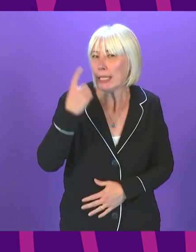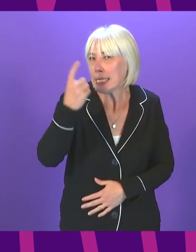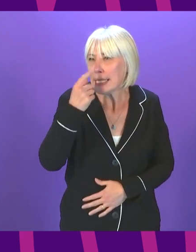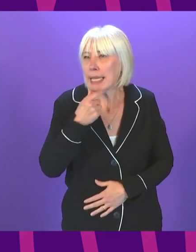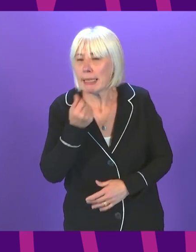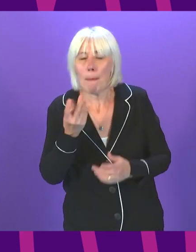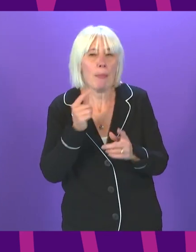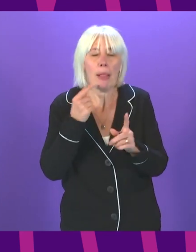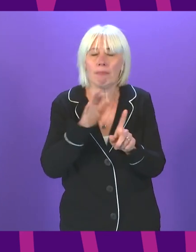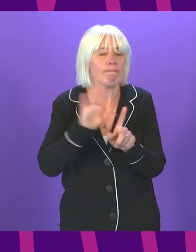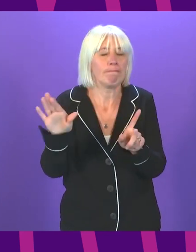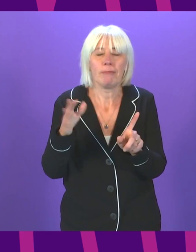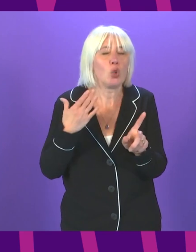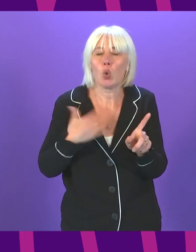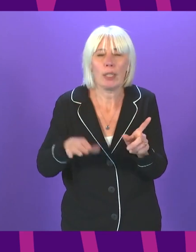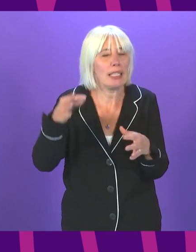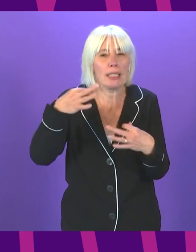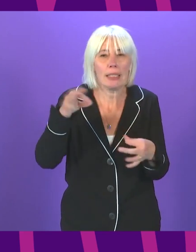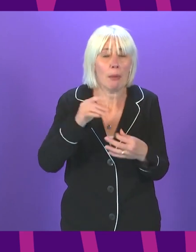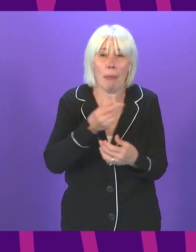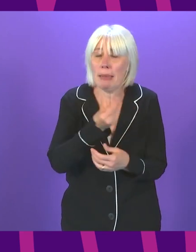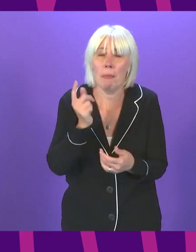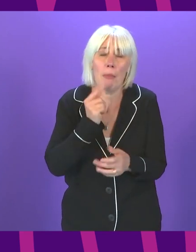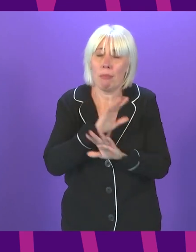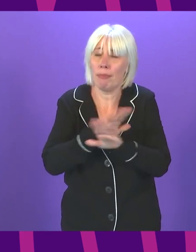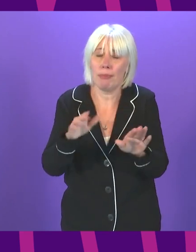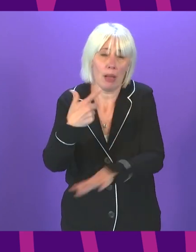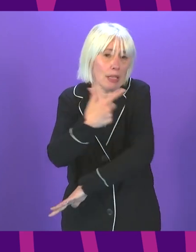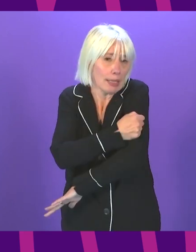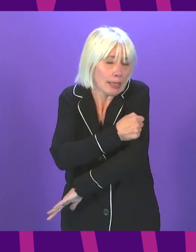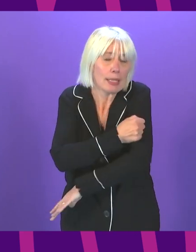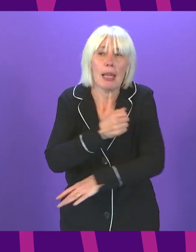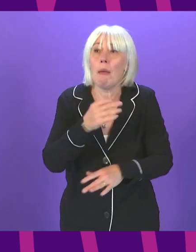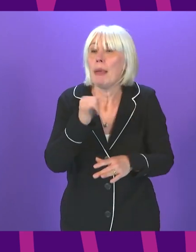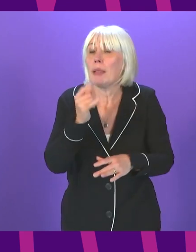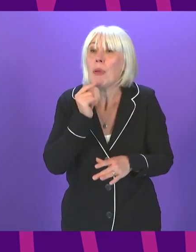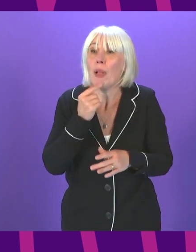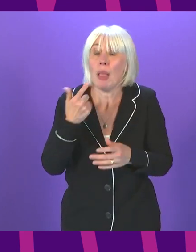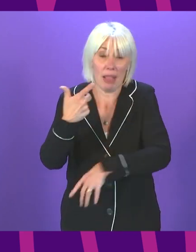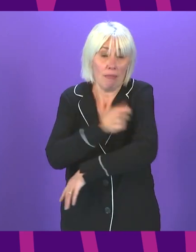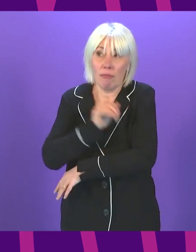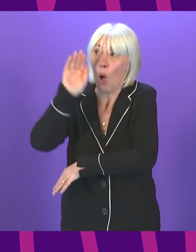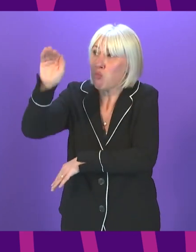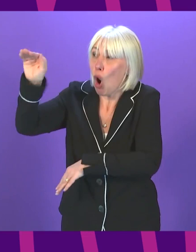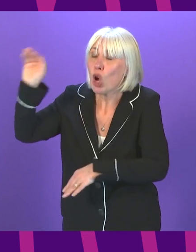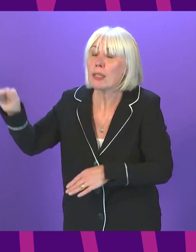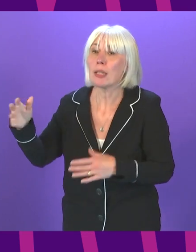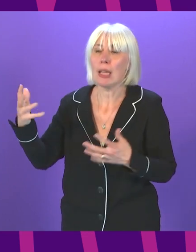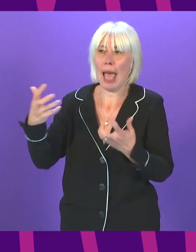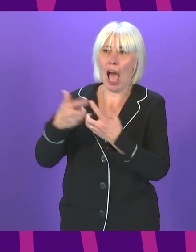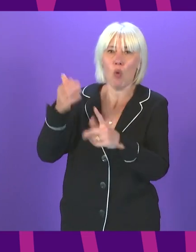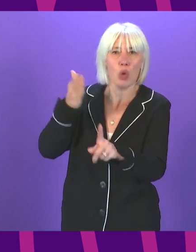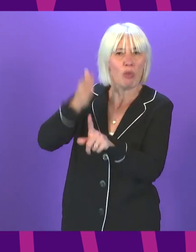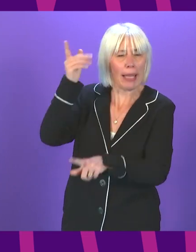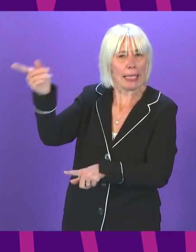exemptions for some who cannot get vaccinated. There are issues, yes, of people who have been vaccinated in other countries and how we recognise